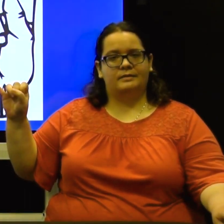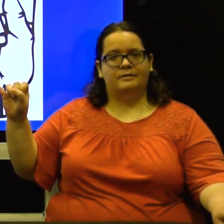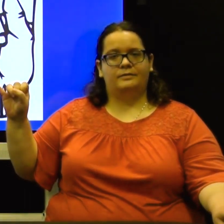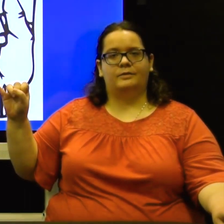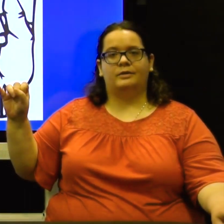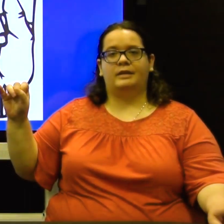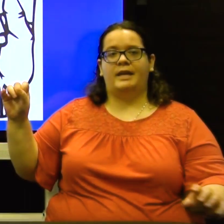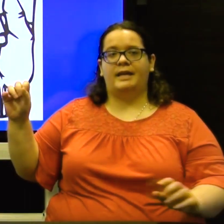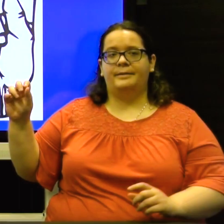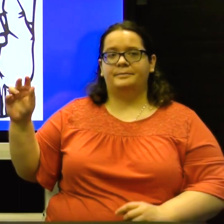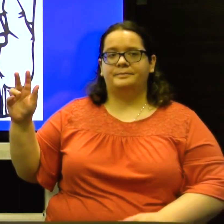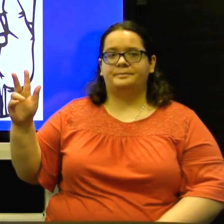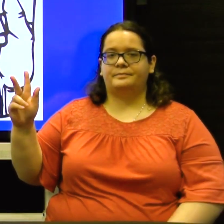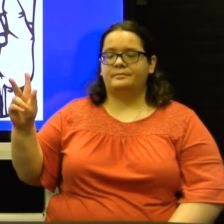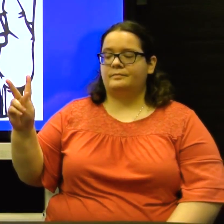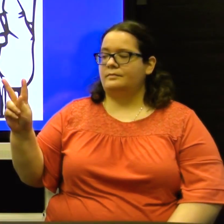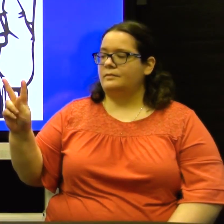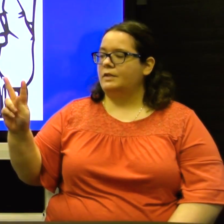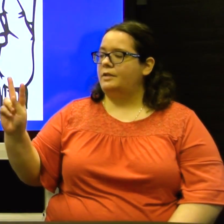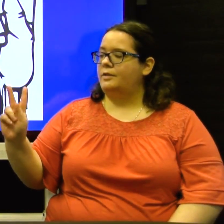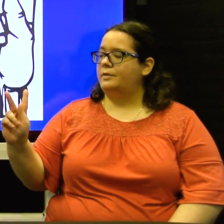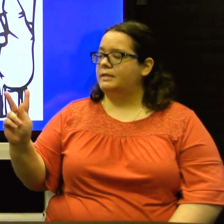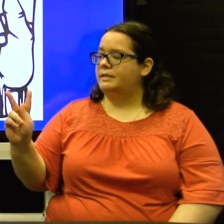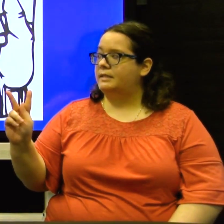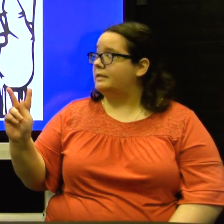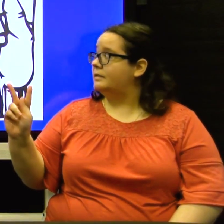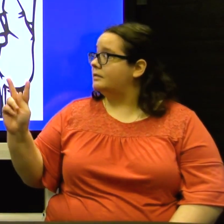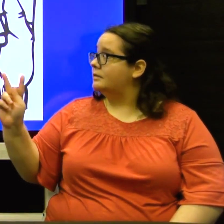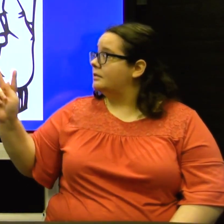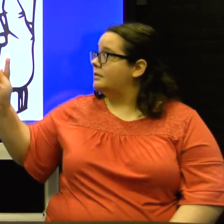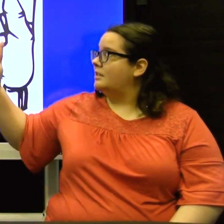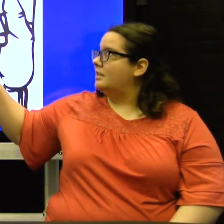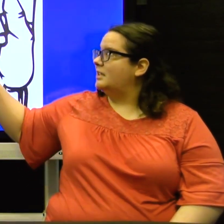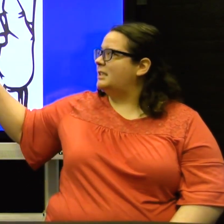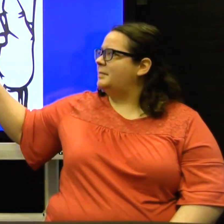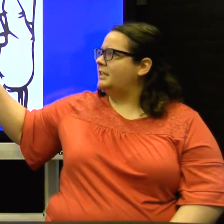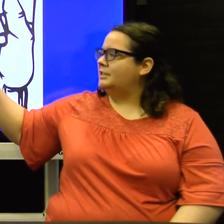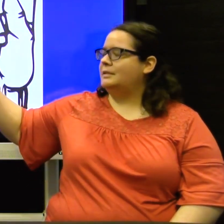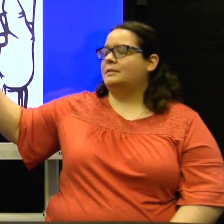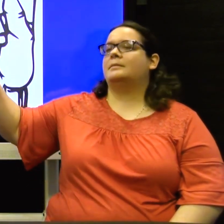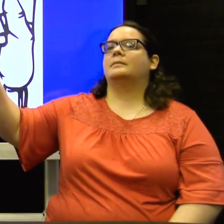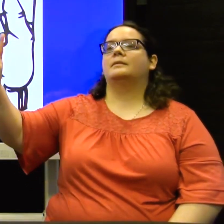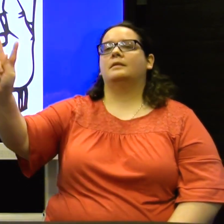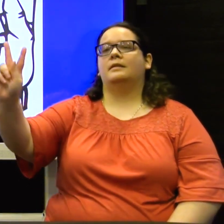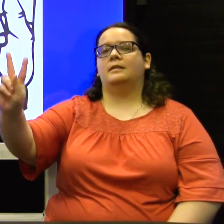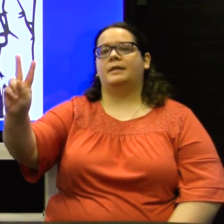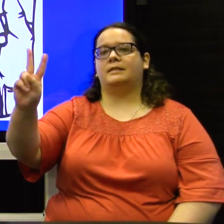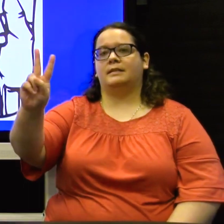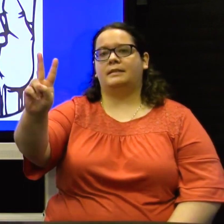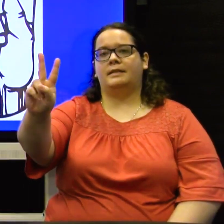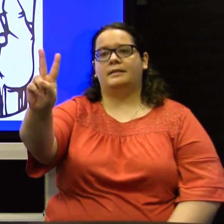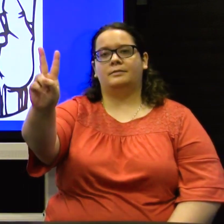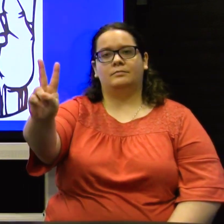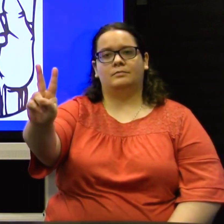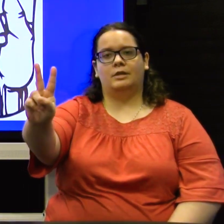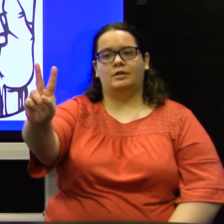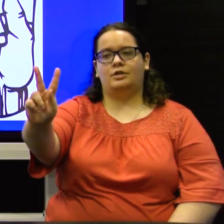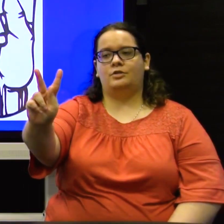For K, you can see on this picture, they basically did a 2